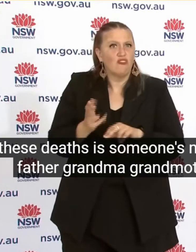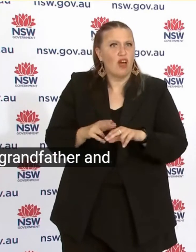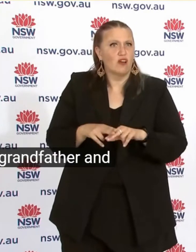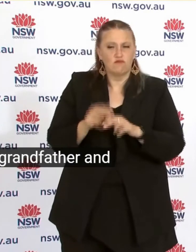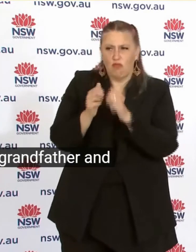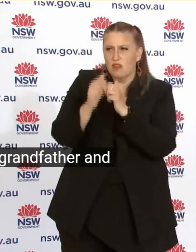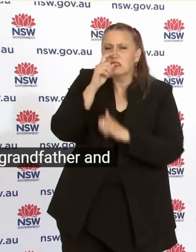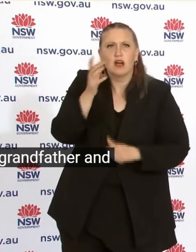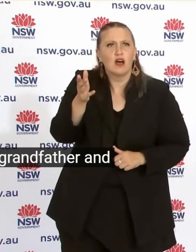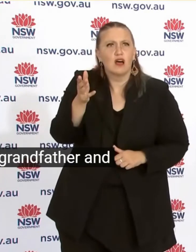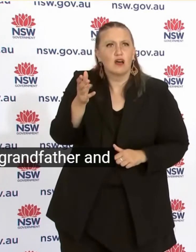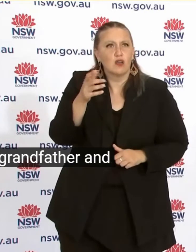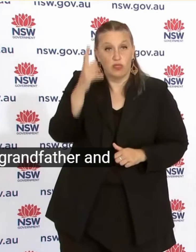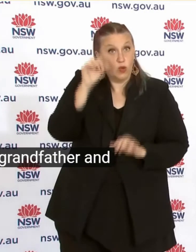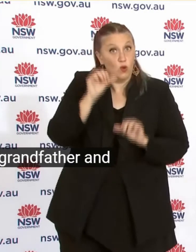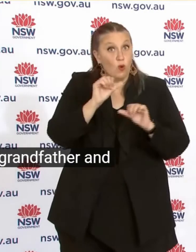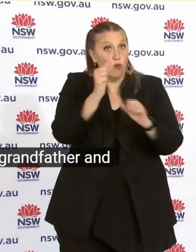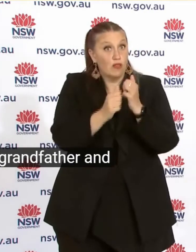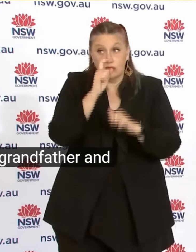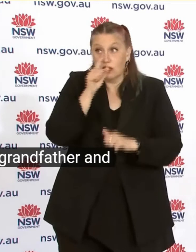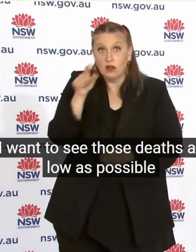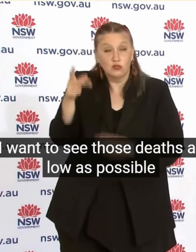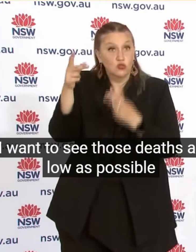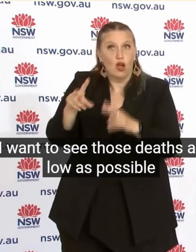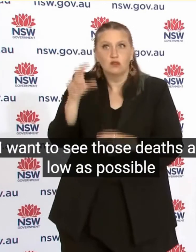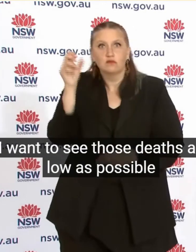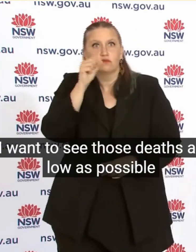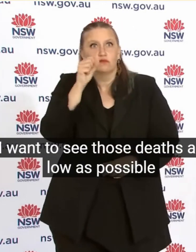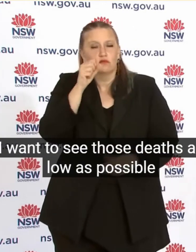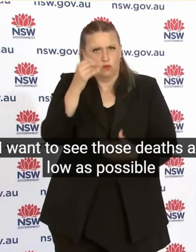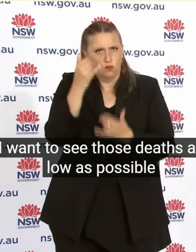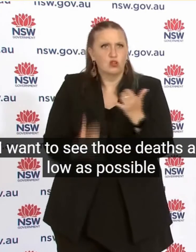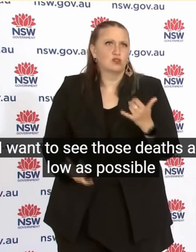And I want to see Those deaths As low as possible